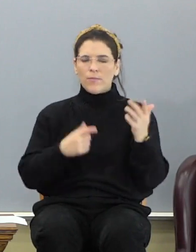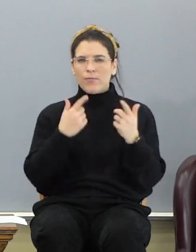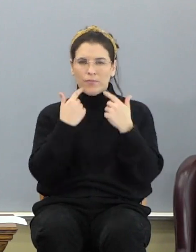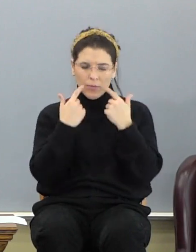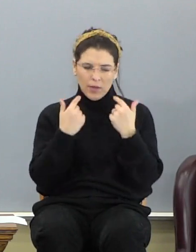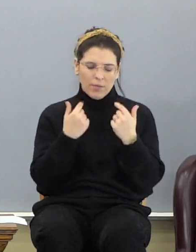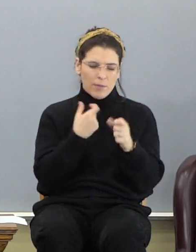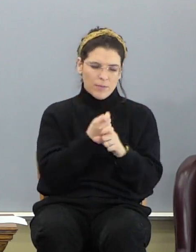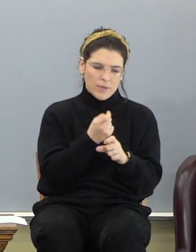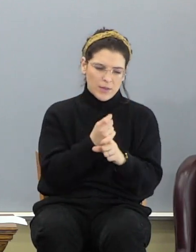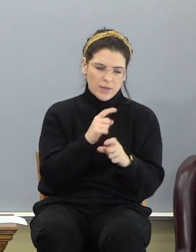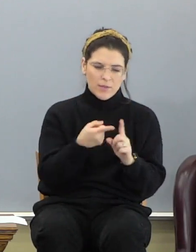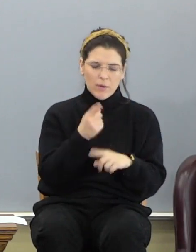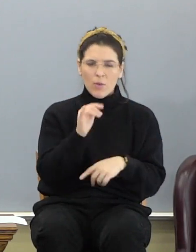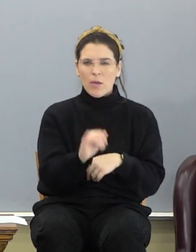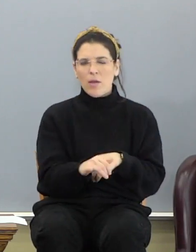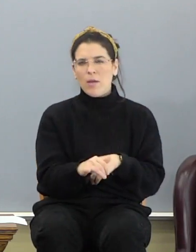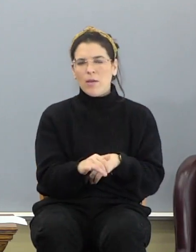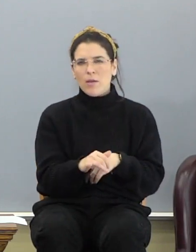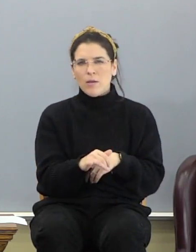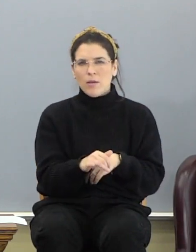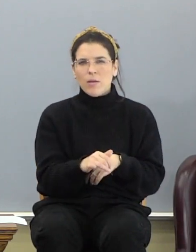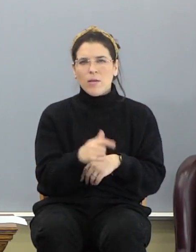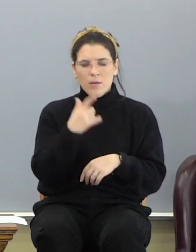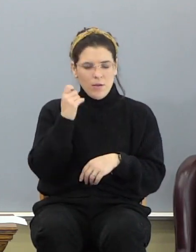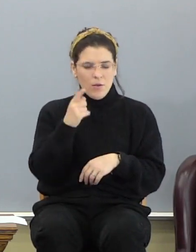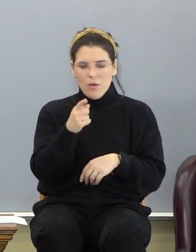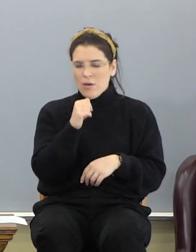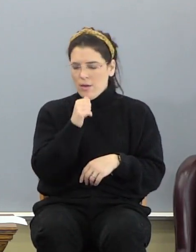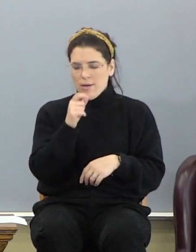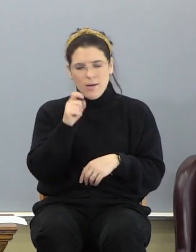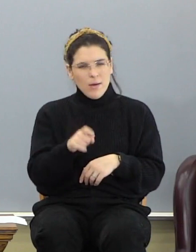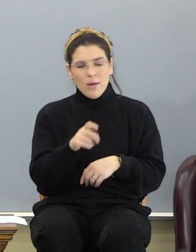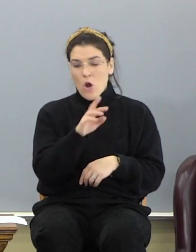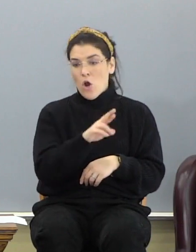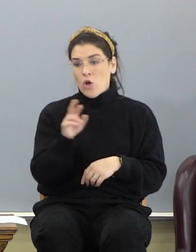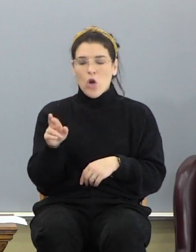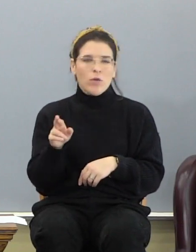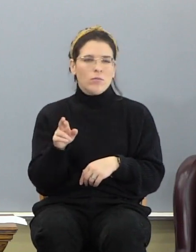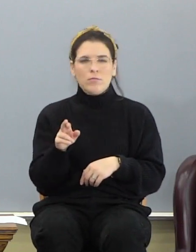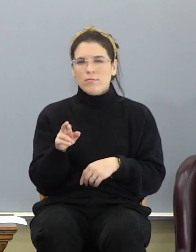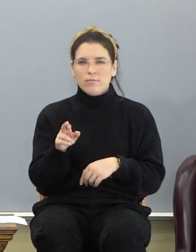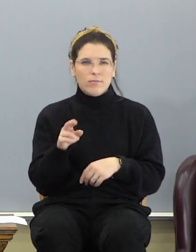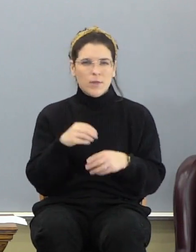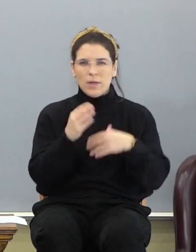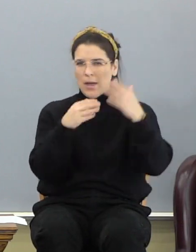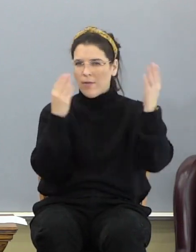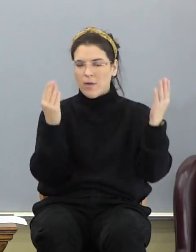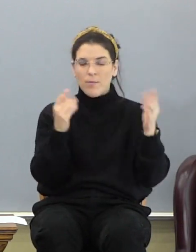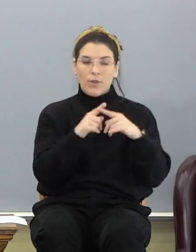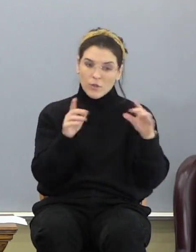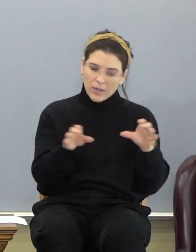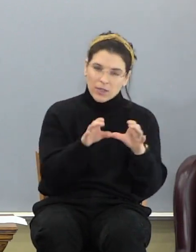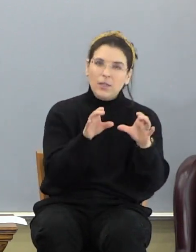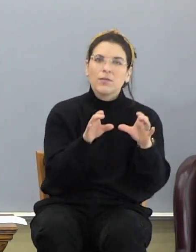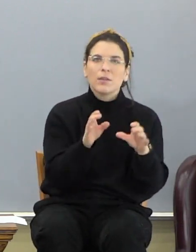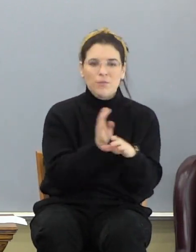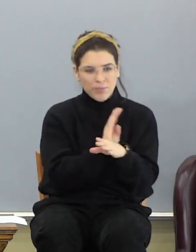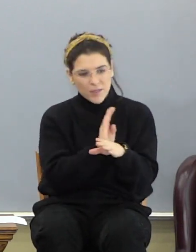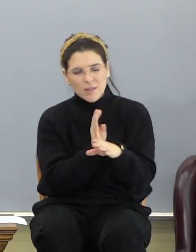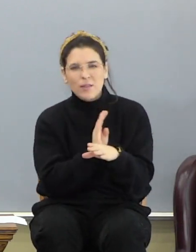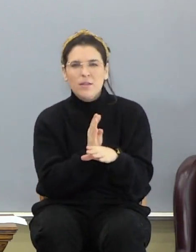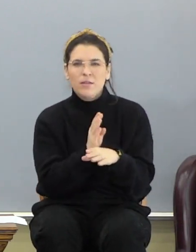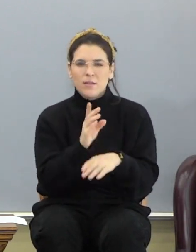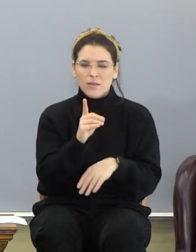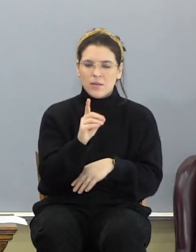I'm teasing about that, because you're not going to need R&R. But there's activity, there's busyness.